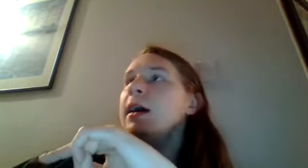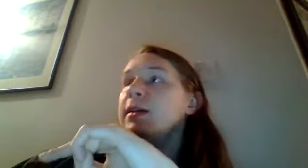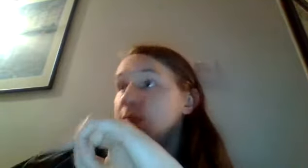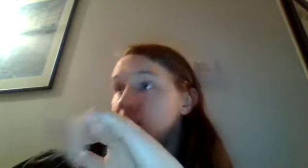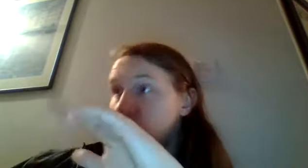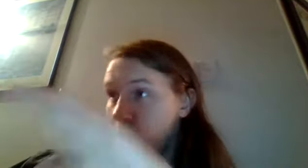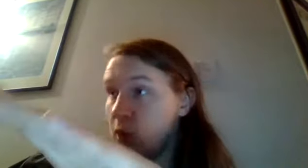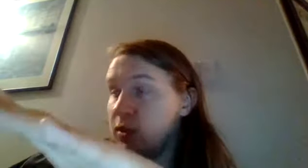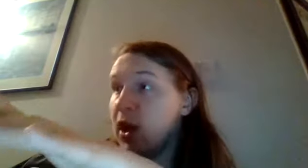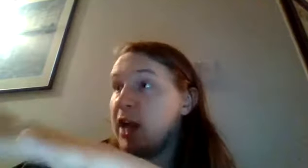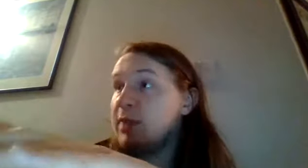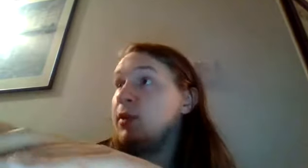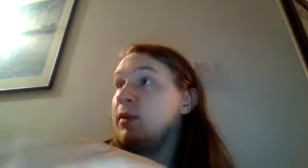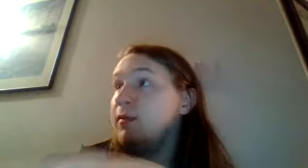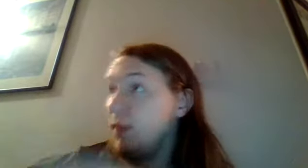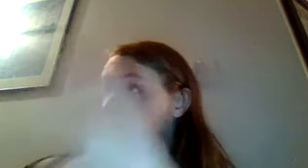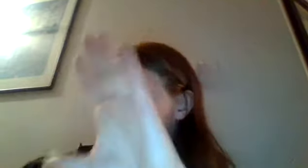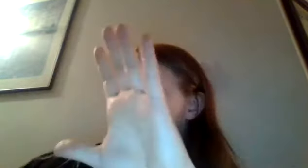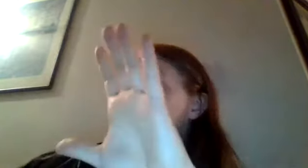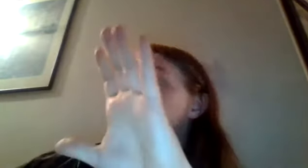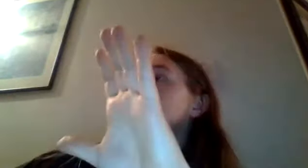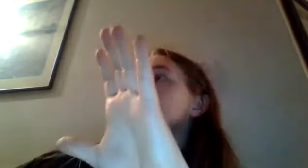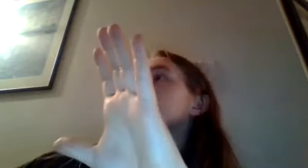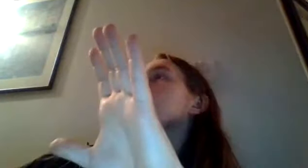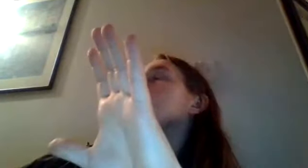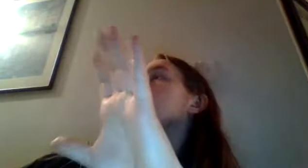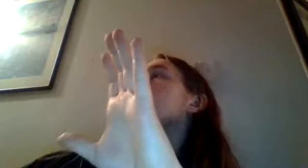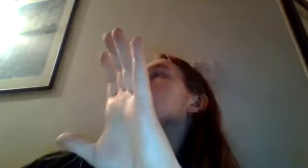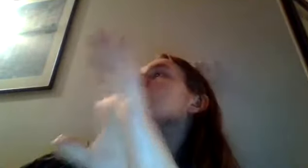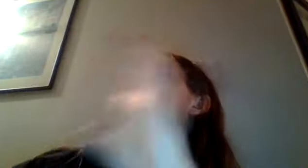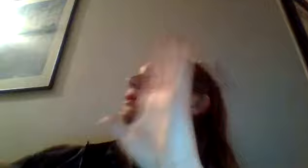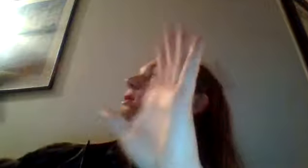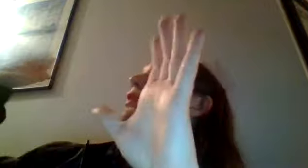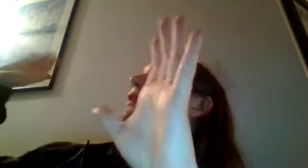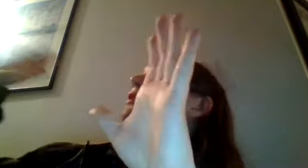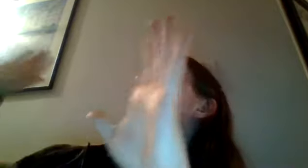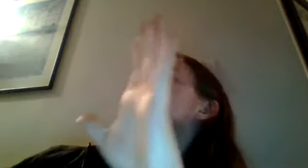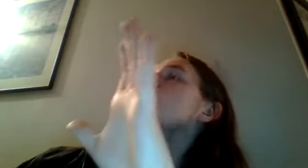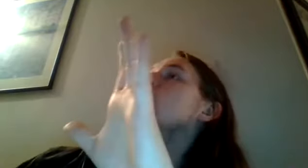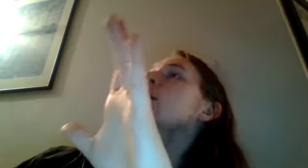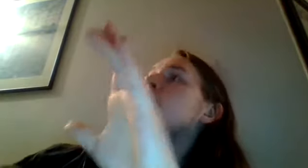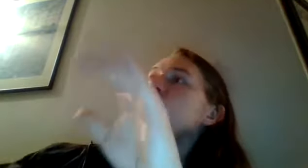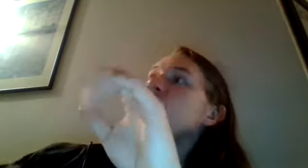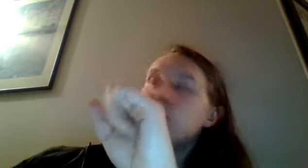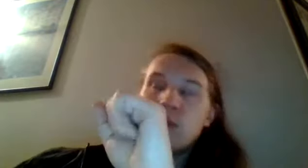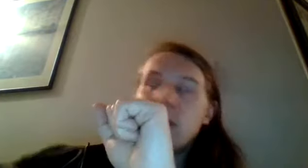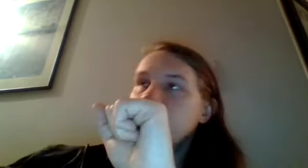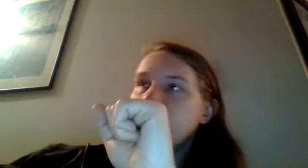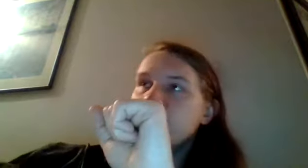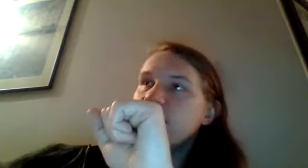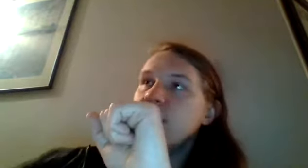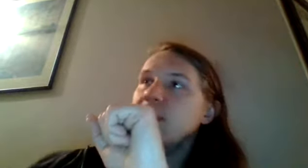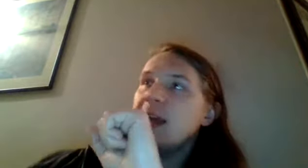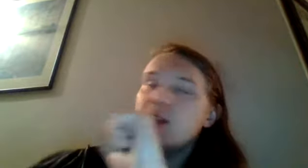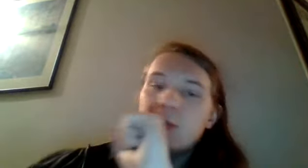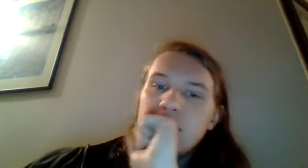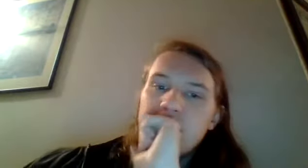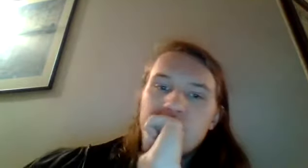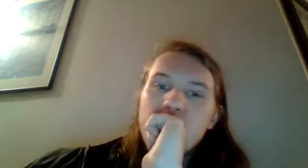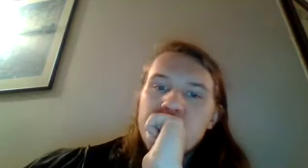goes to the hospital and flips her brother out of the window and he's on like the 12th story inuyasha's right there in the nick of time to catch him i don't what